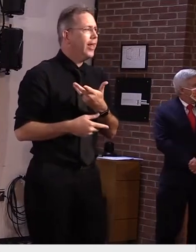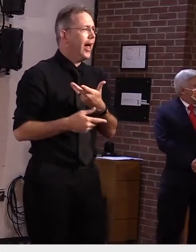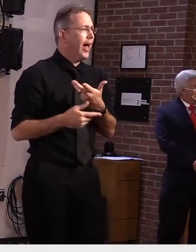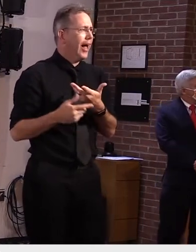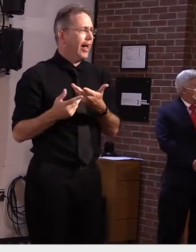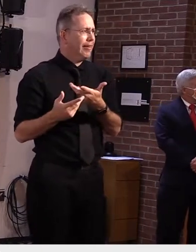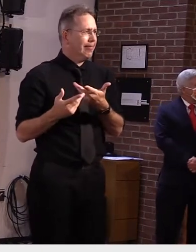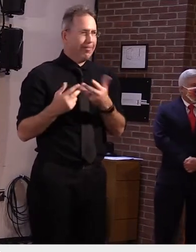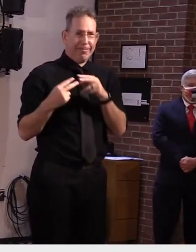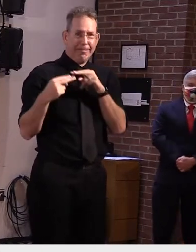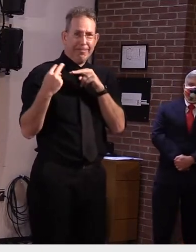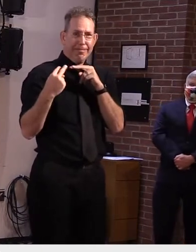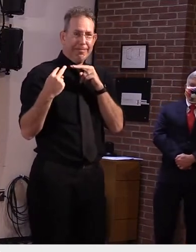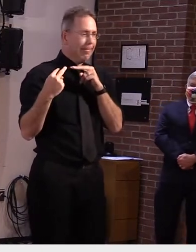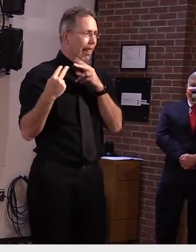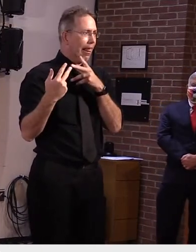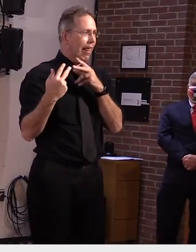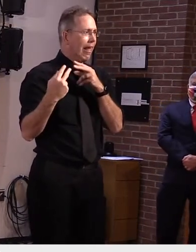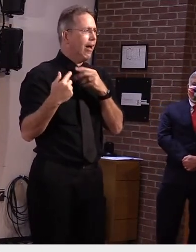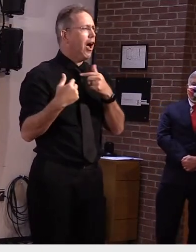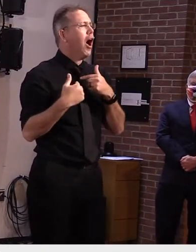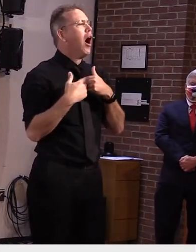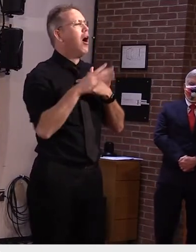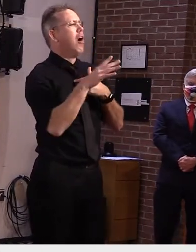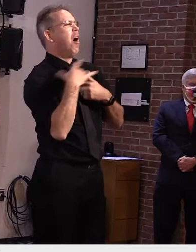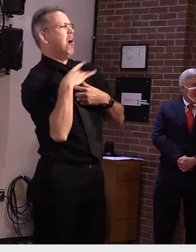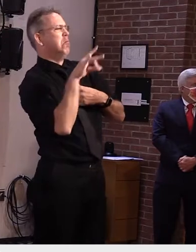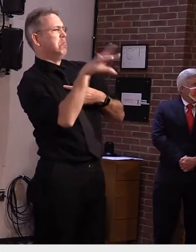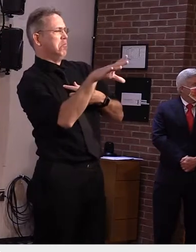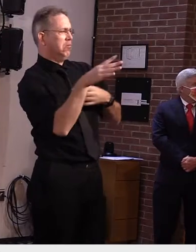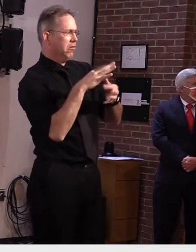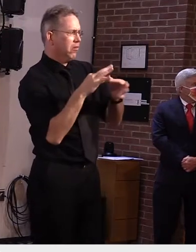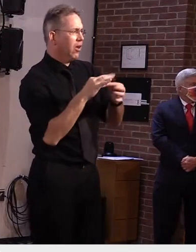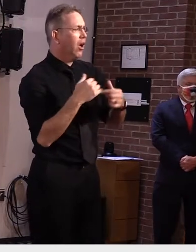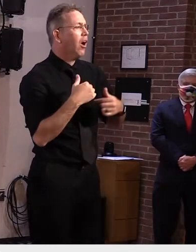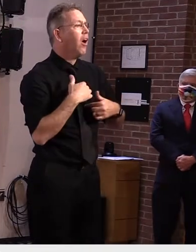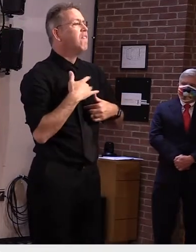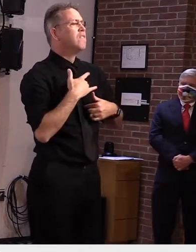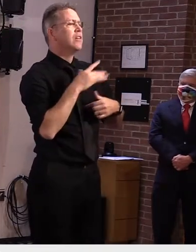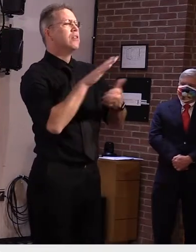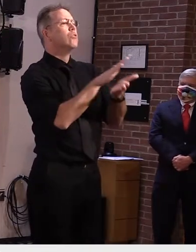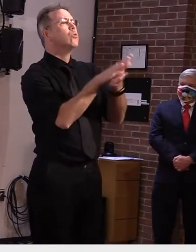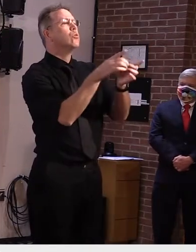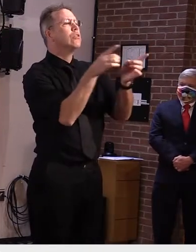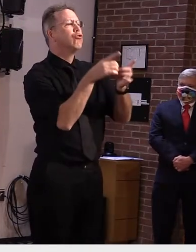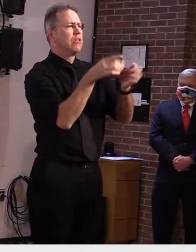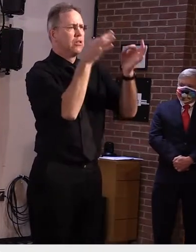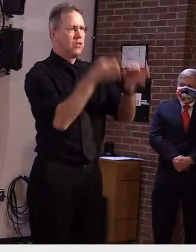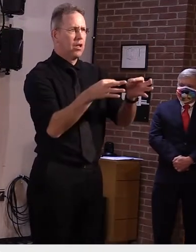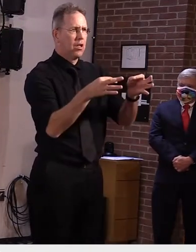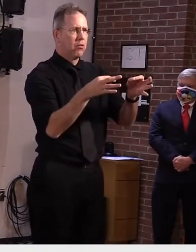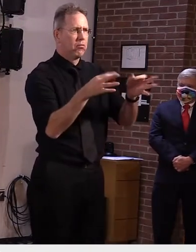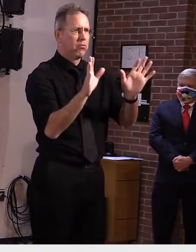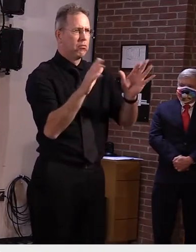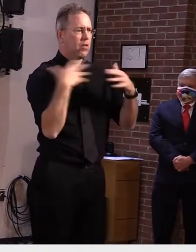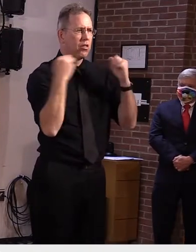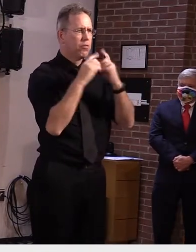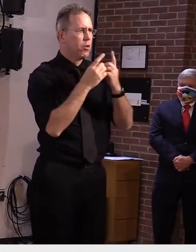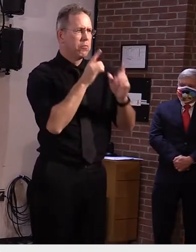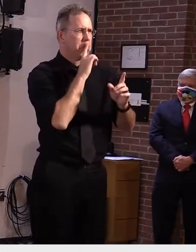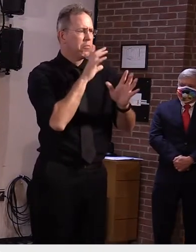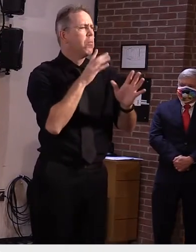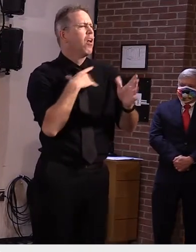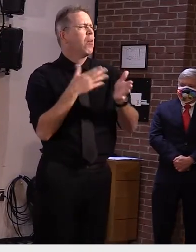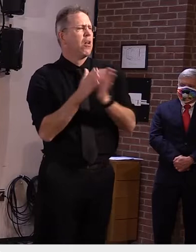from my standpoint I believe it's a local decision but I'll let them answer that. Dr. Thank you. Dr.